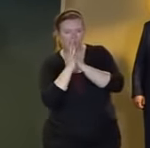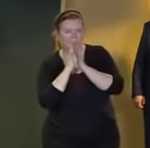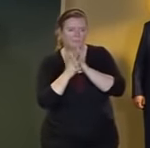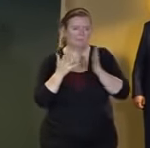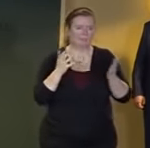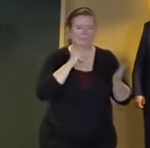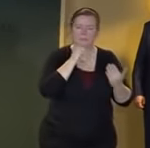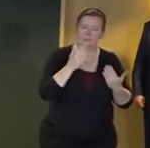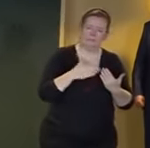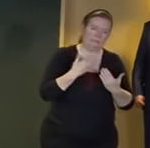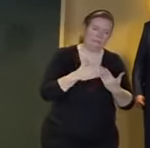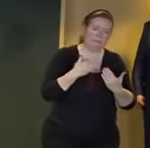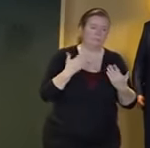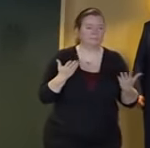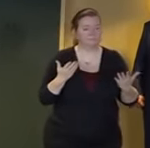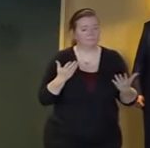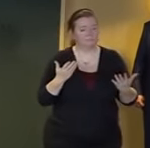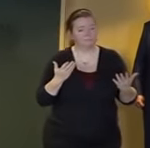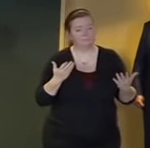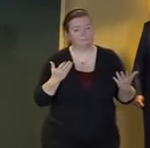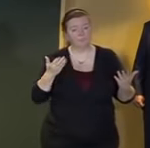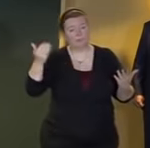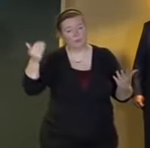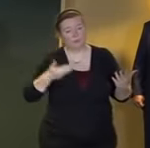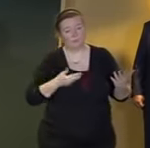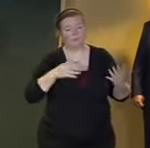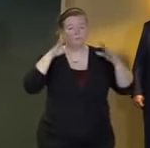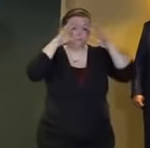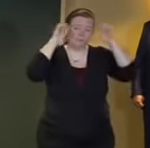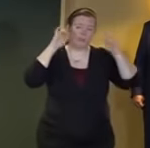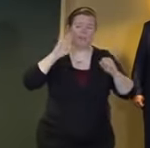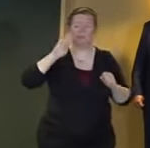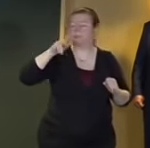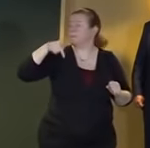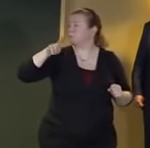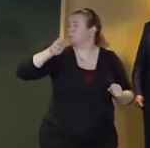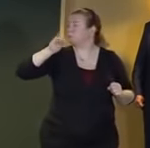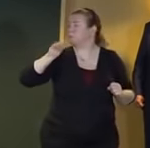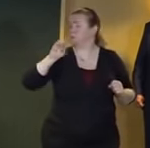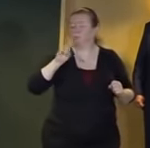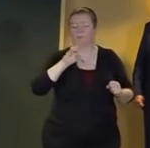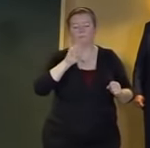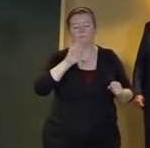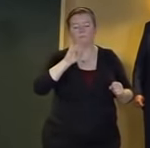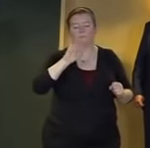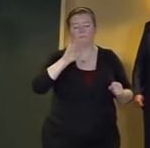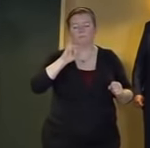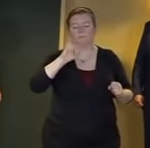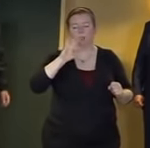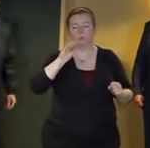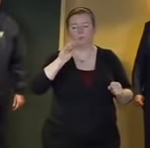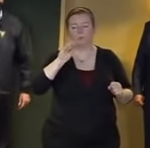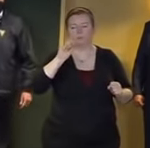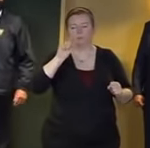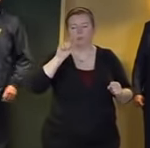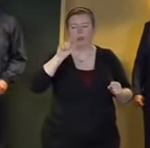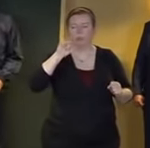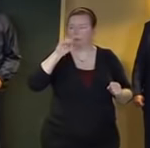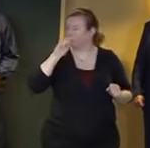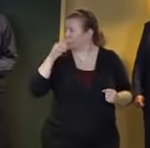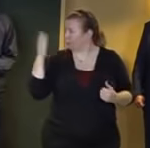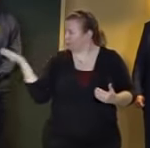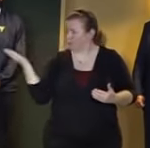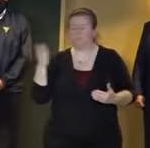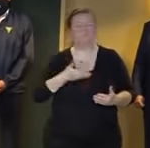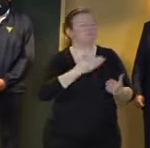please help me welcome another great leader the president of the Board of Public Utilities Joe Fiordaliso thank you governor